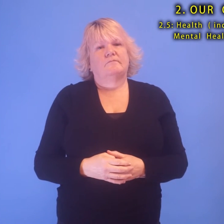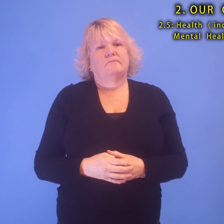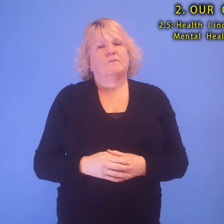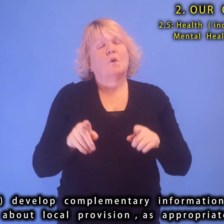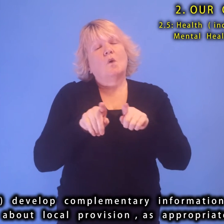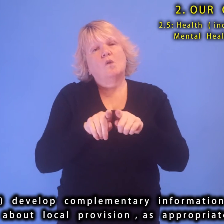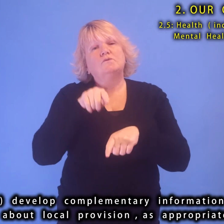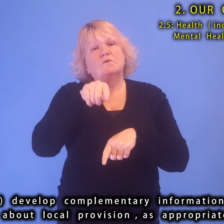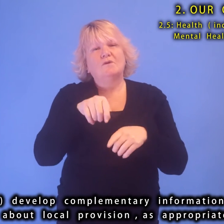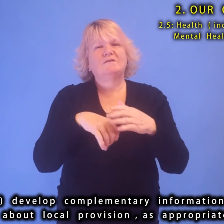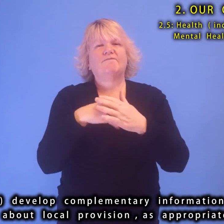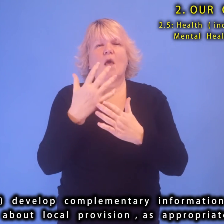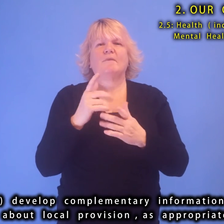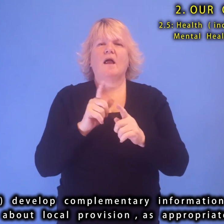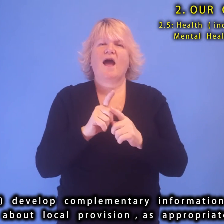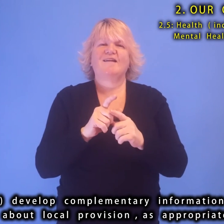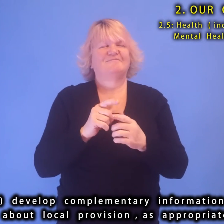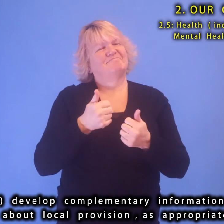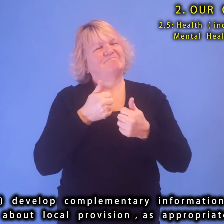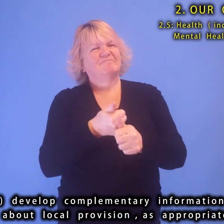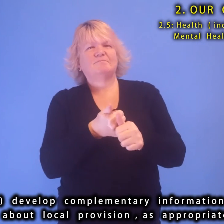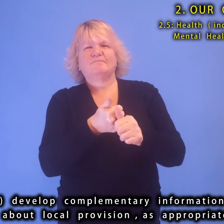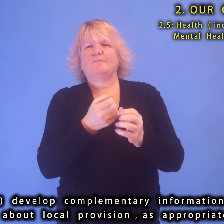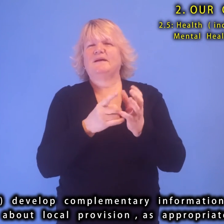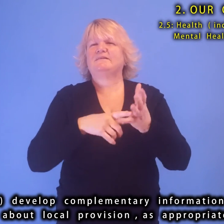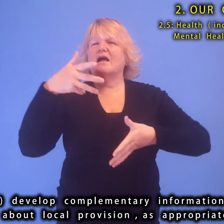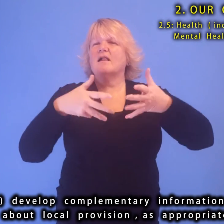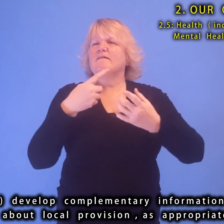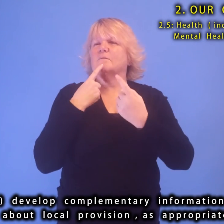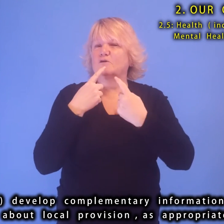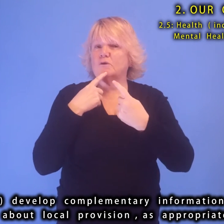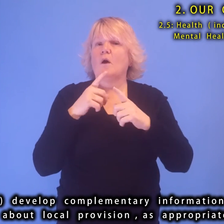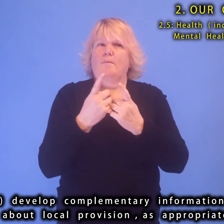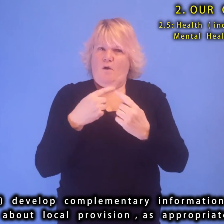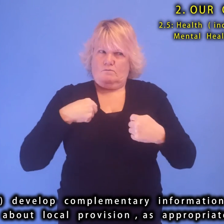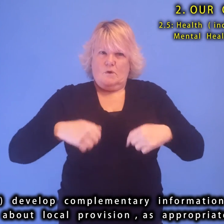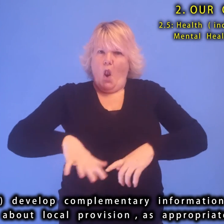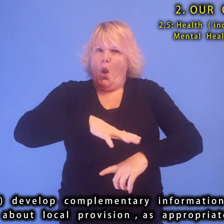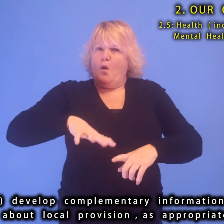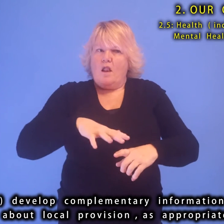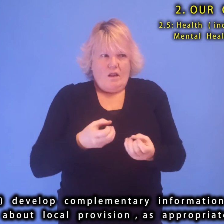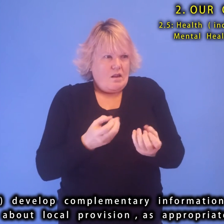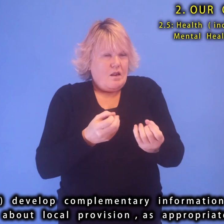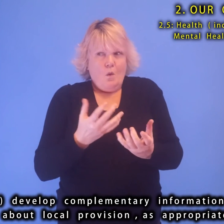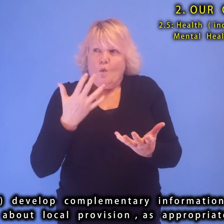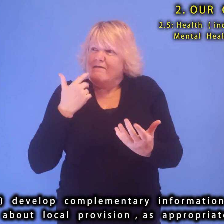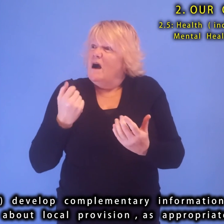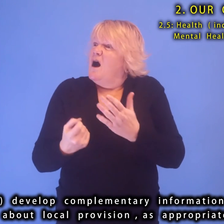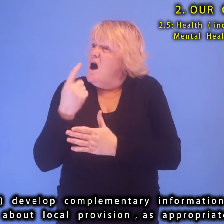And b. complementary information in BSL about local provision as appropriate.